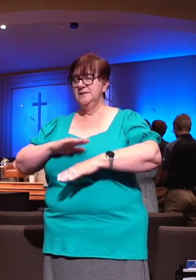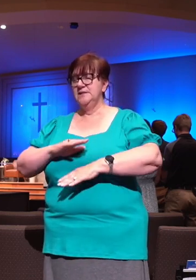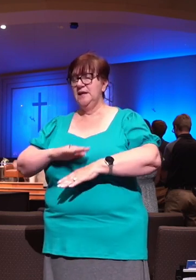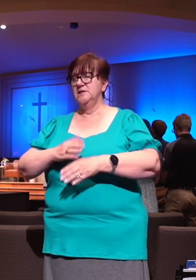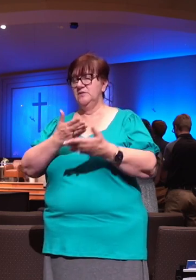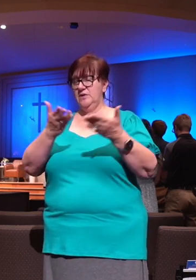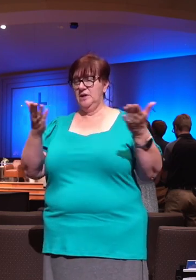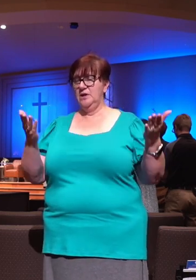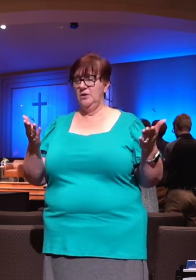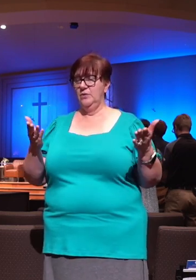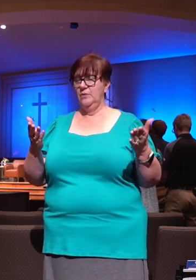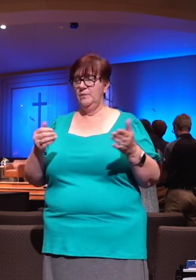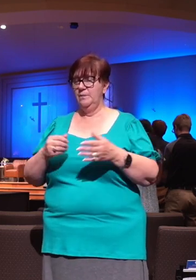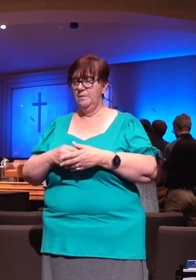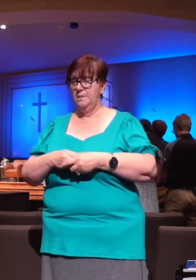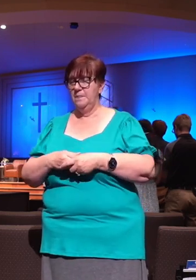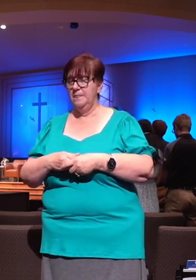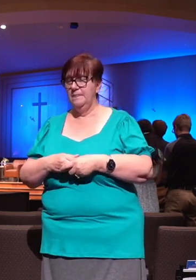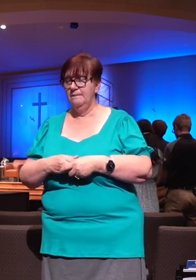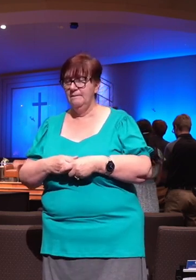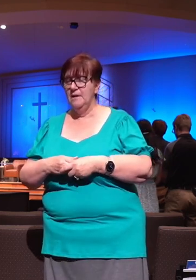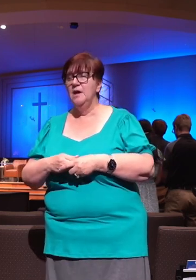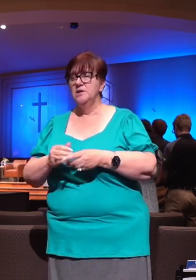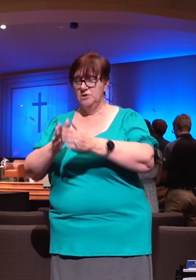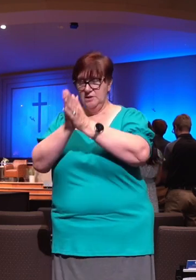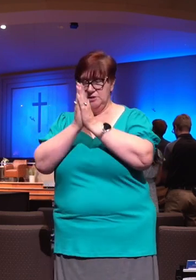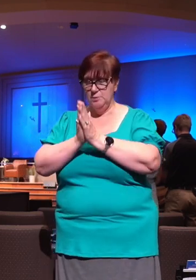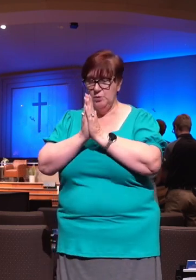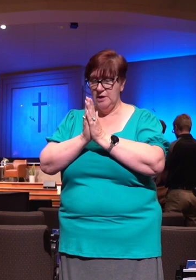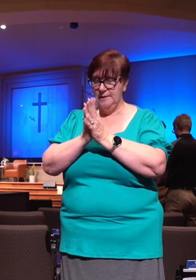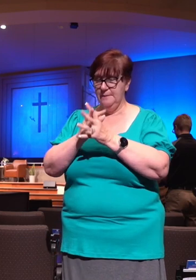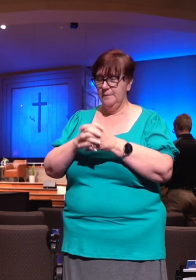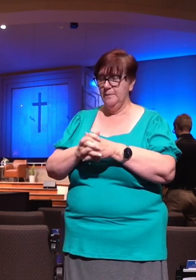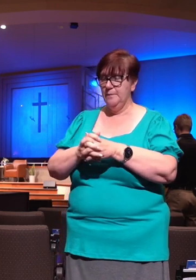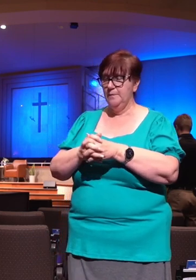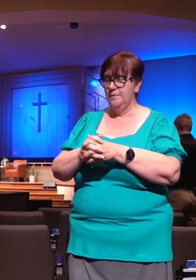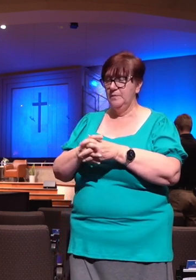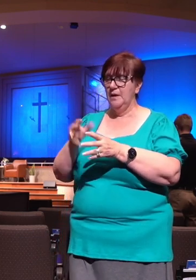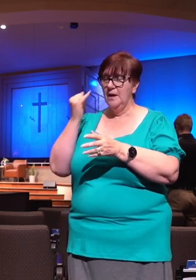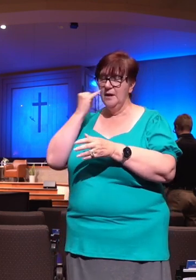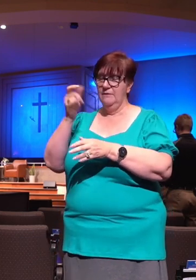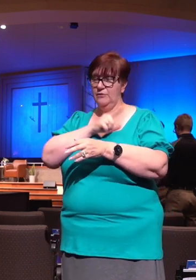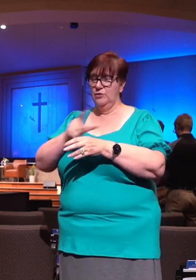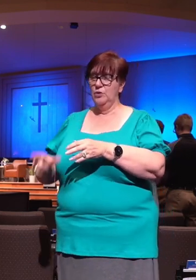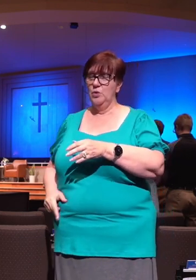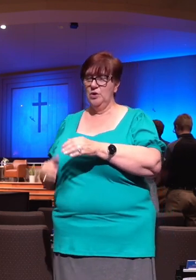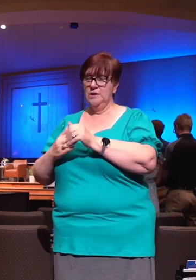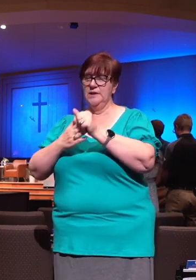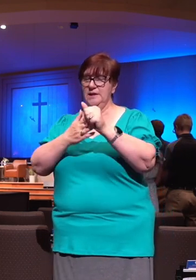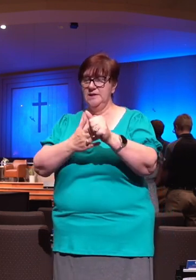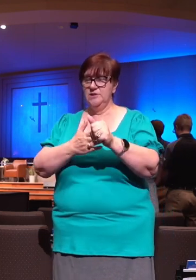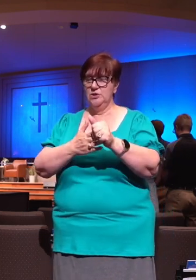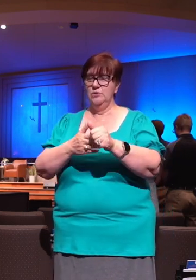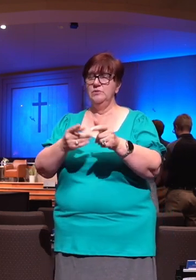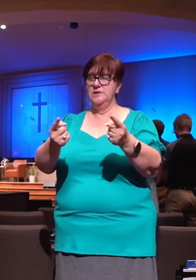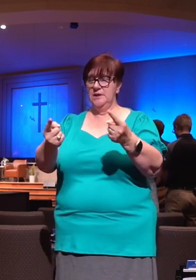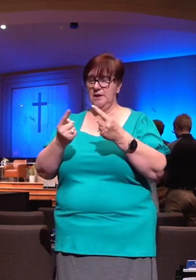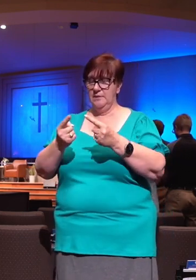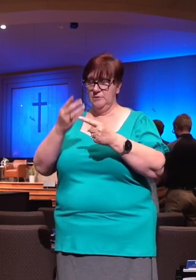microphone for just a moment, and we'll just take a moment in prayer. I'd invite you to come forward if the Lord leads you that way. If you don't know Christ, we'd love to talk to you, and maybe you'd like